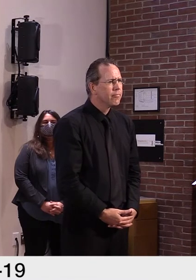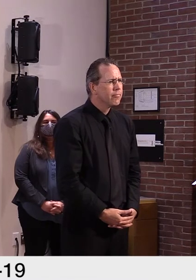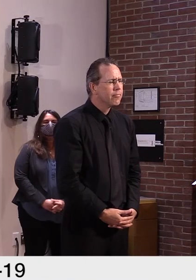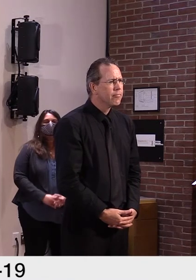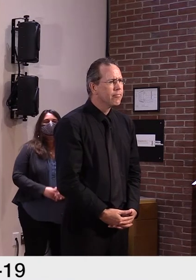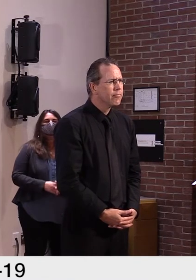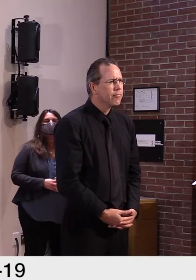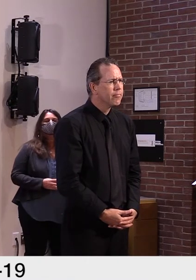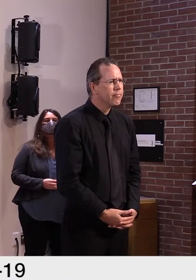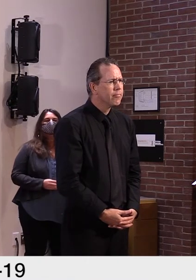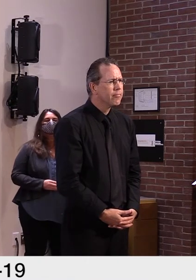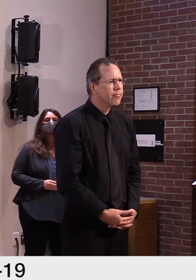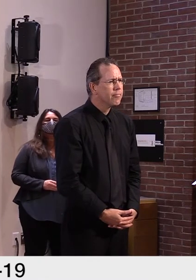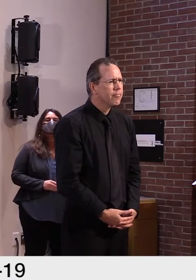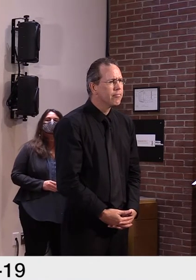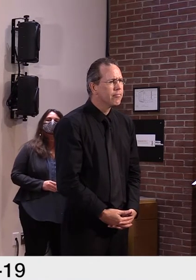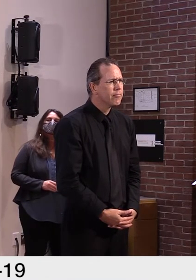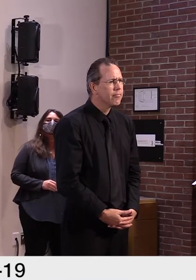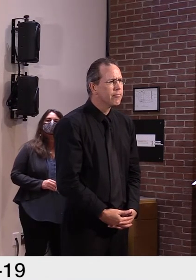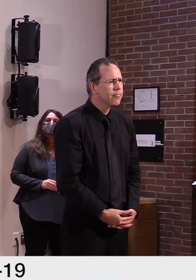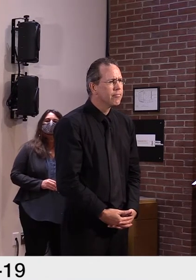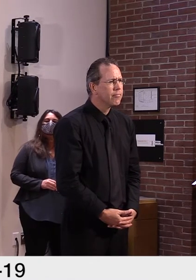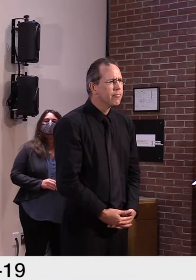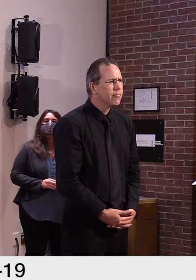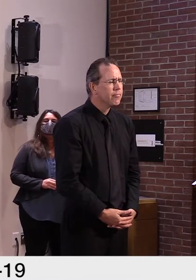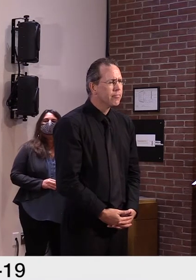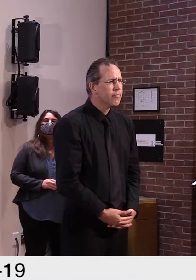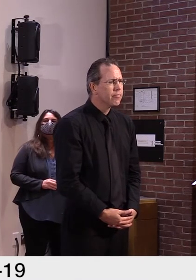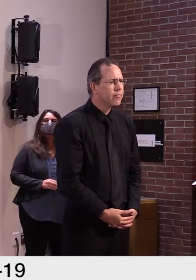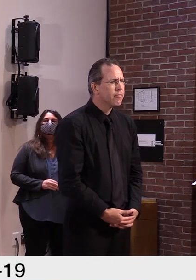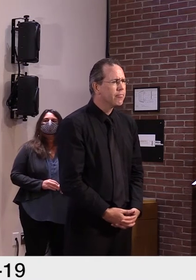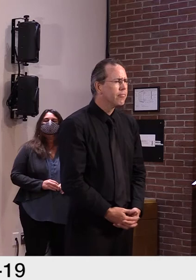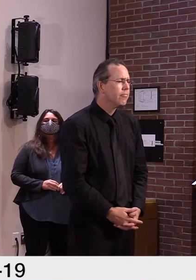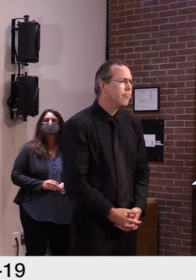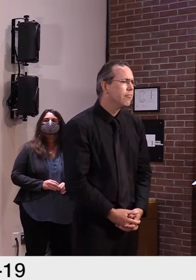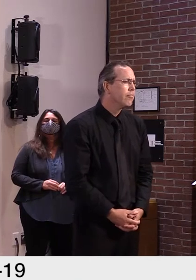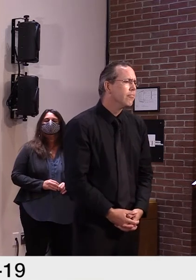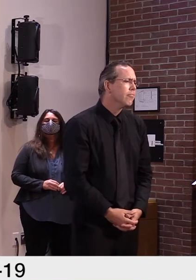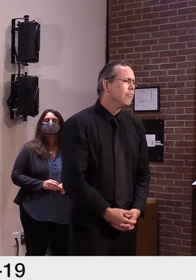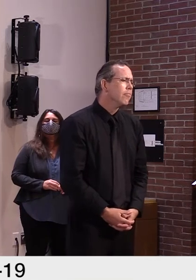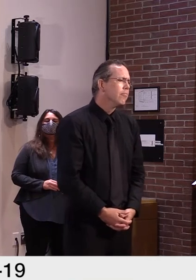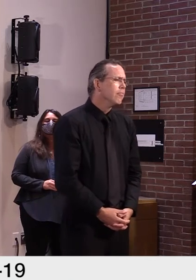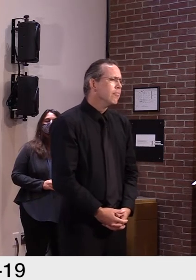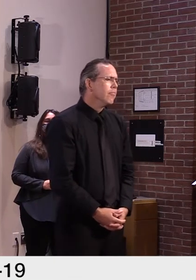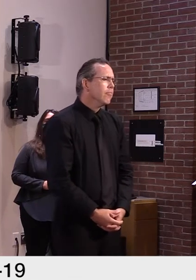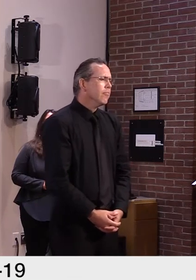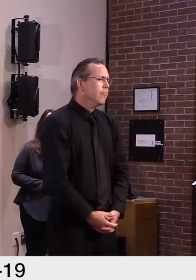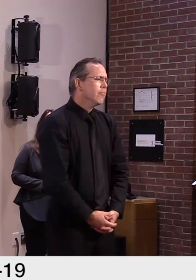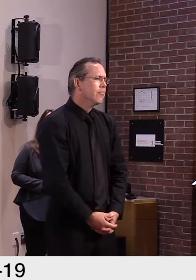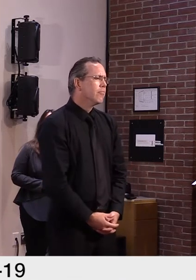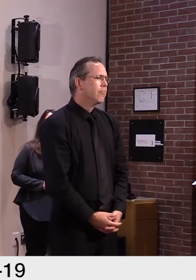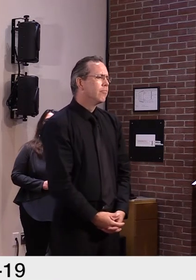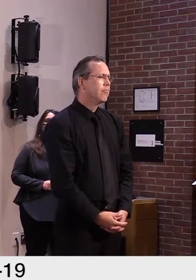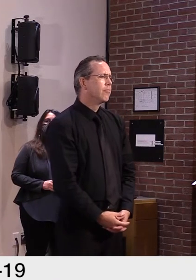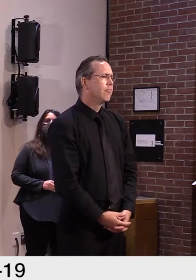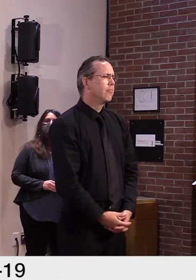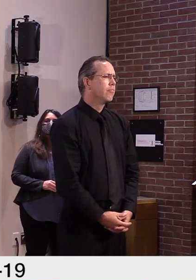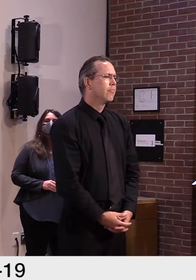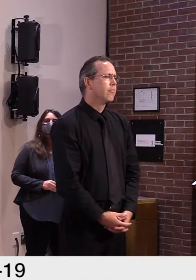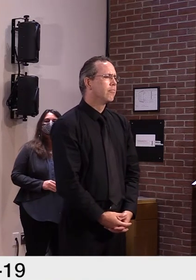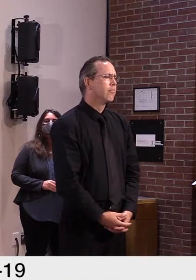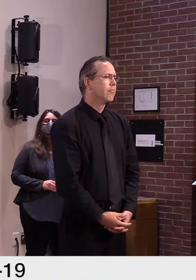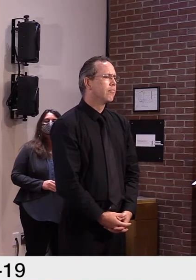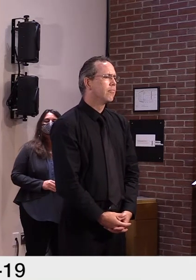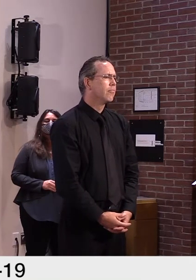uh, uh, is lifted. Will the state police be going back through and releasing the names of, uh, those fault and incidents